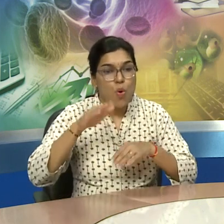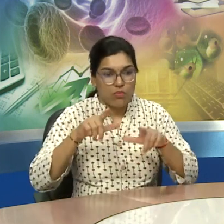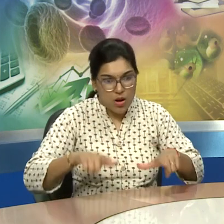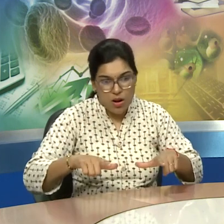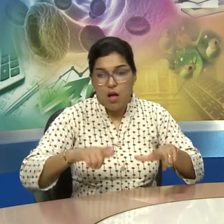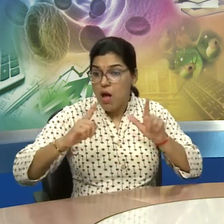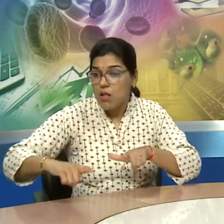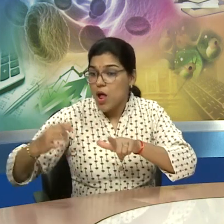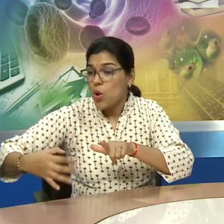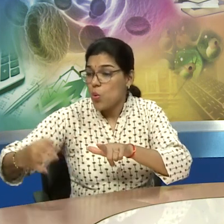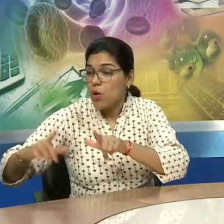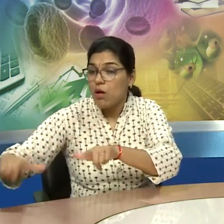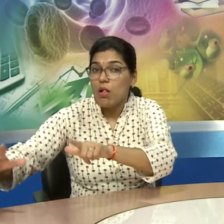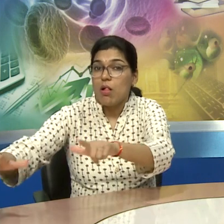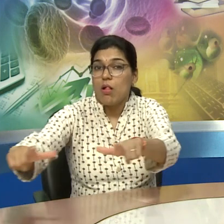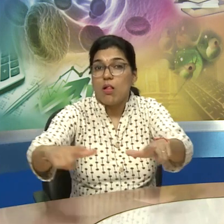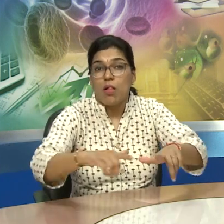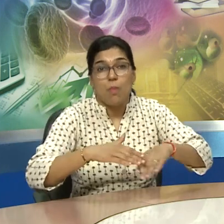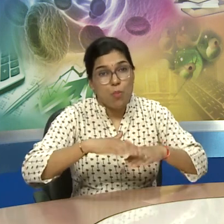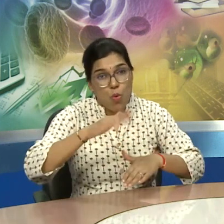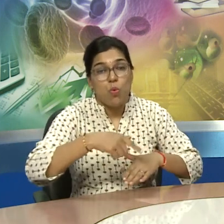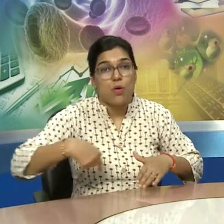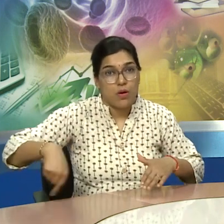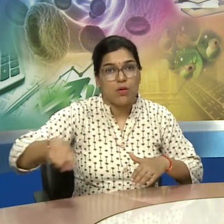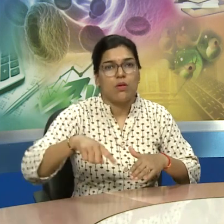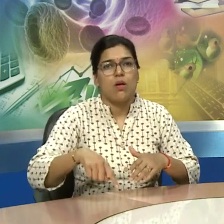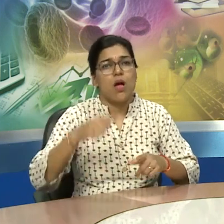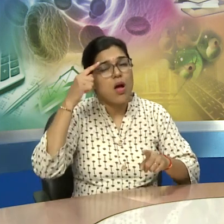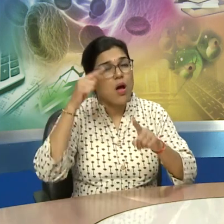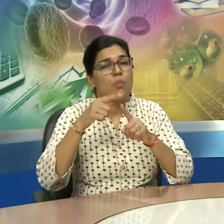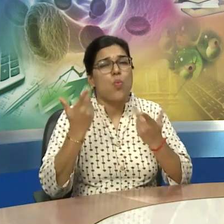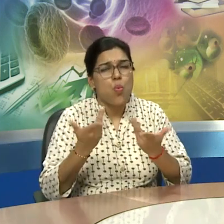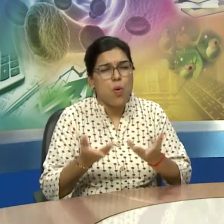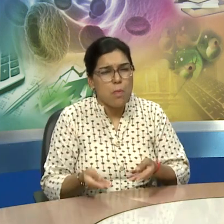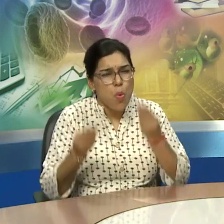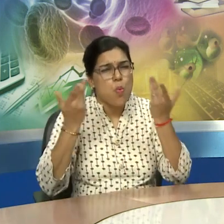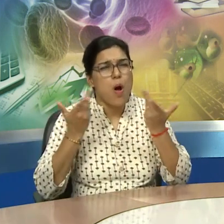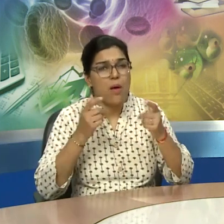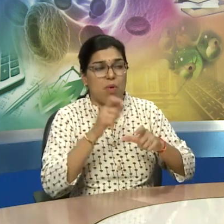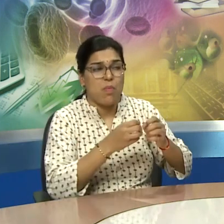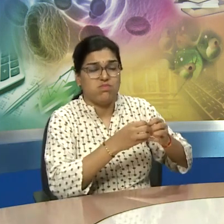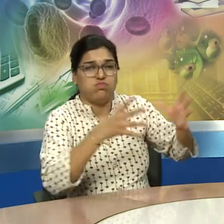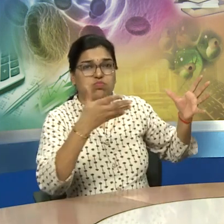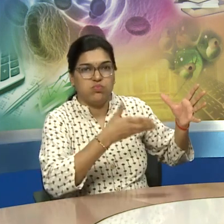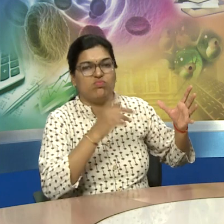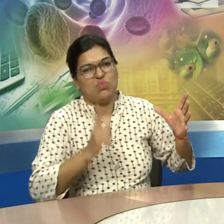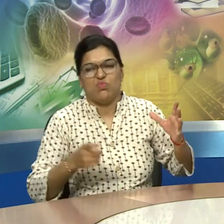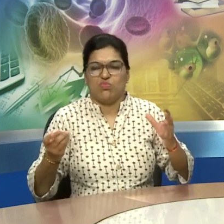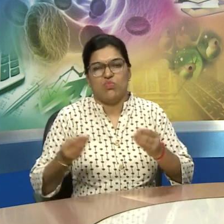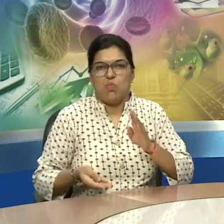were getting discovered for farming and slowly slowly it also led to a substantial increase